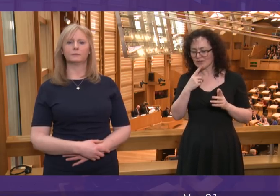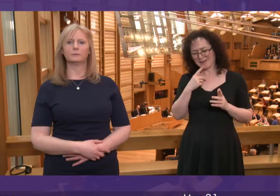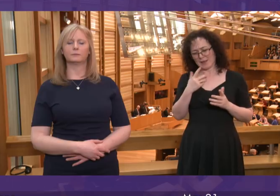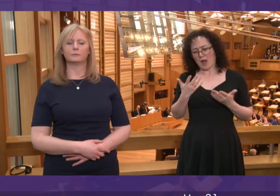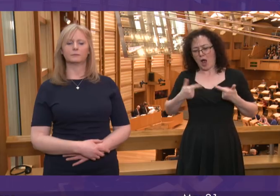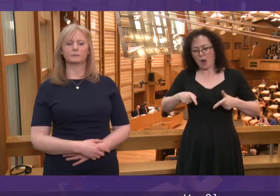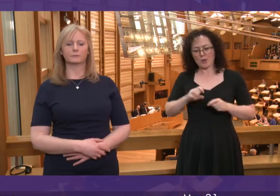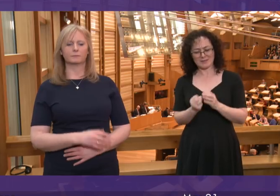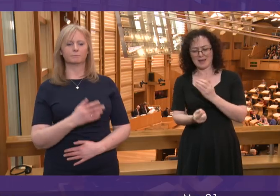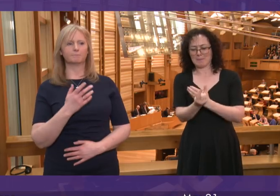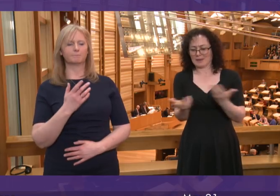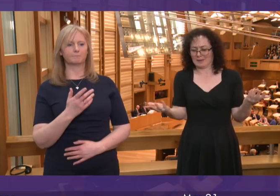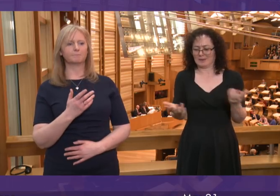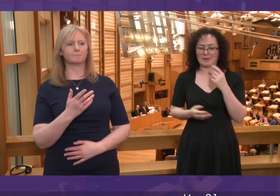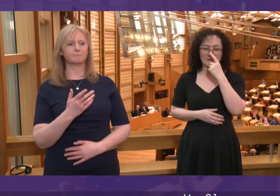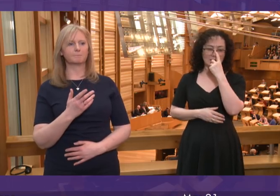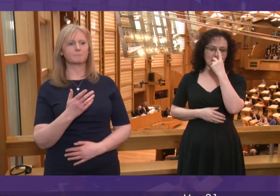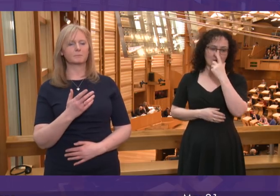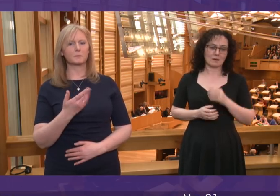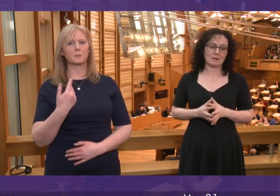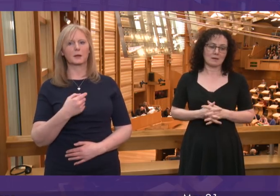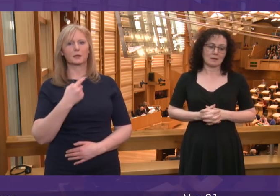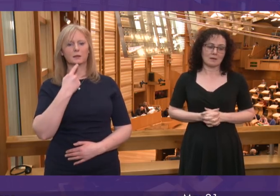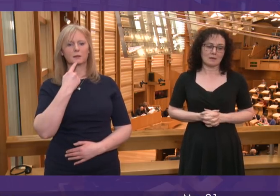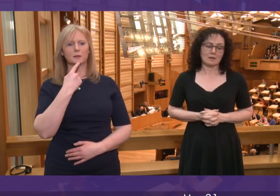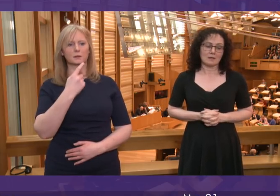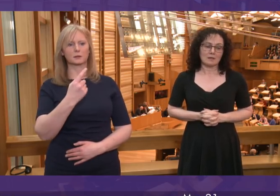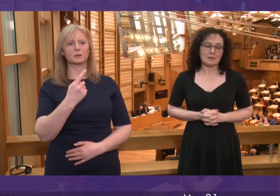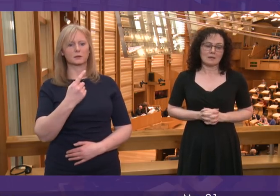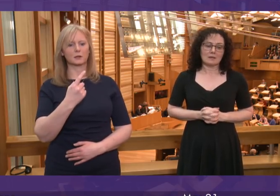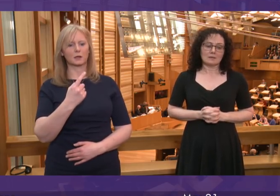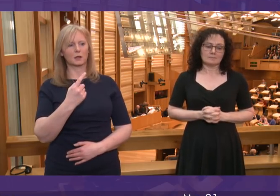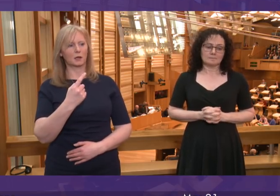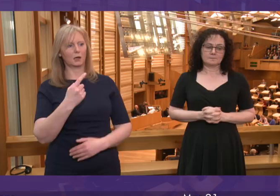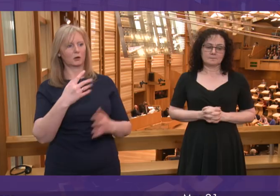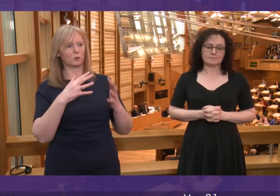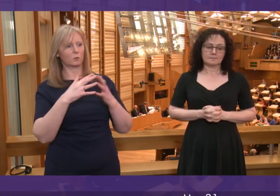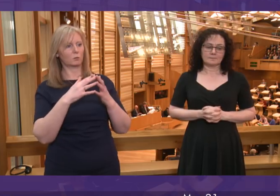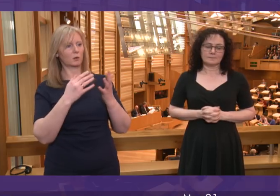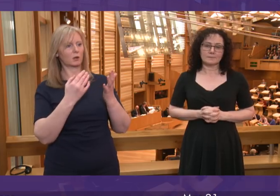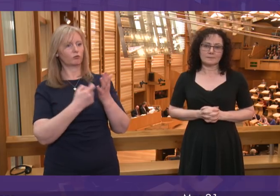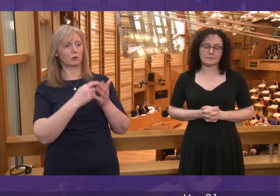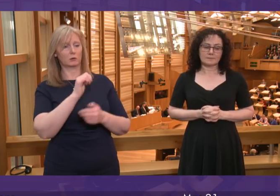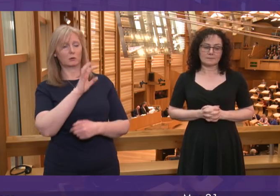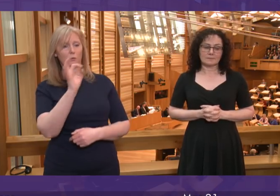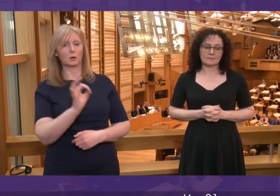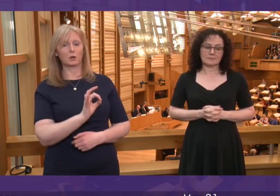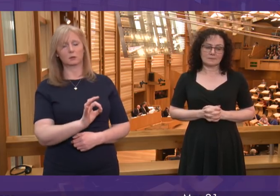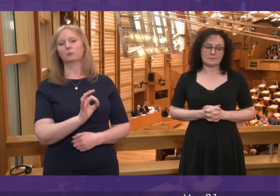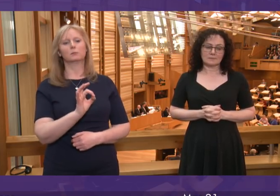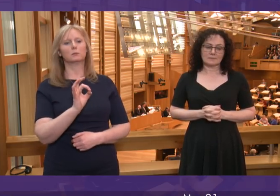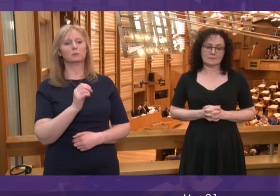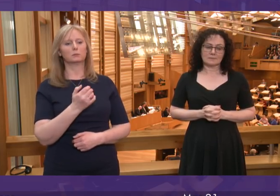Minister. Well, before I address that, can I just say to the first part of Willie Rennie's question there. The inconsistency in Willie